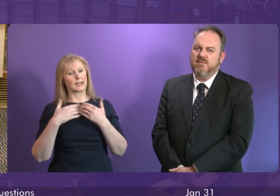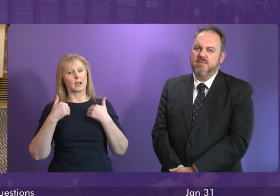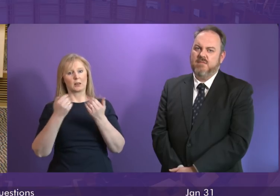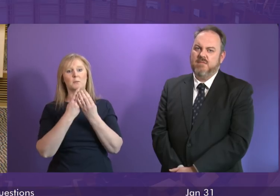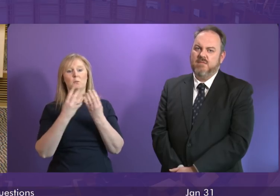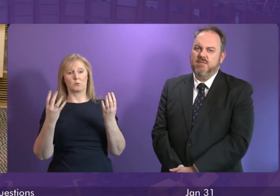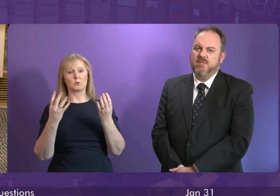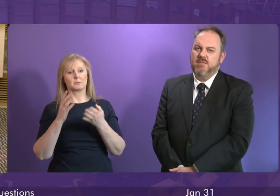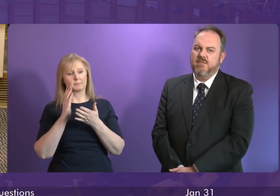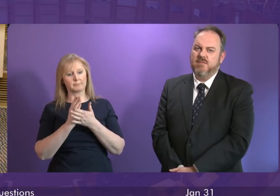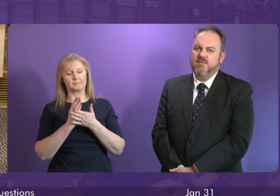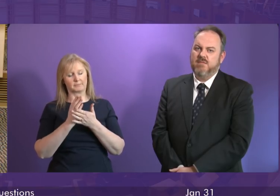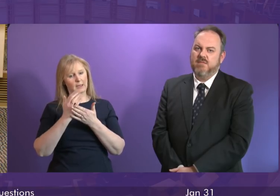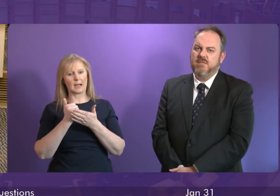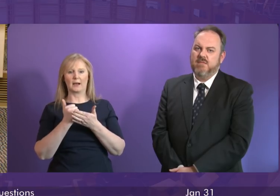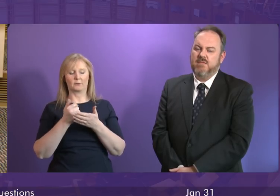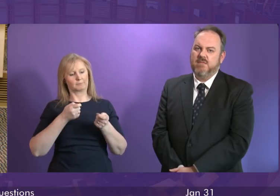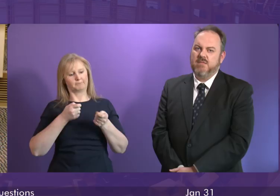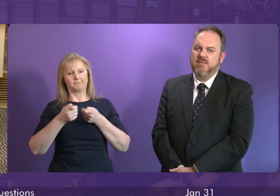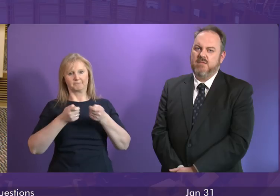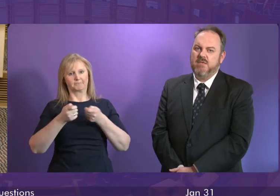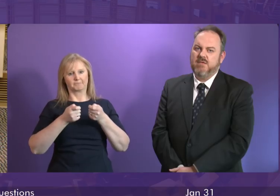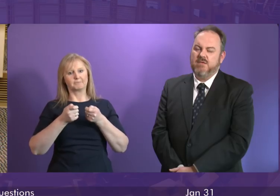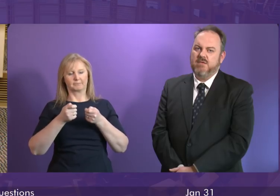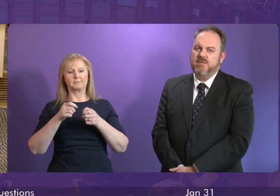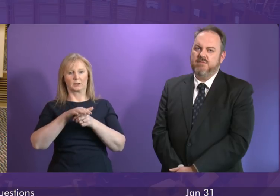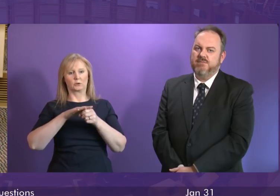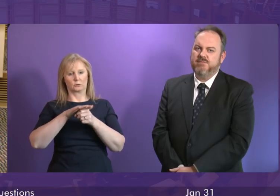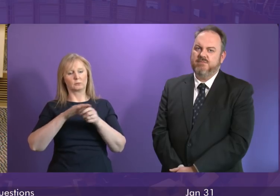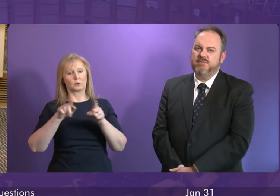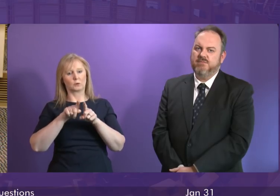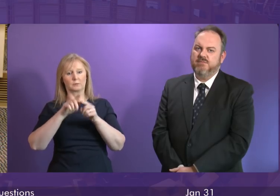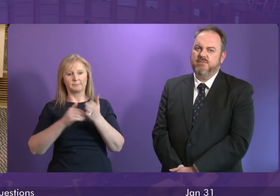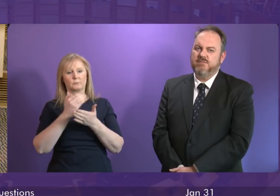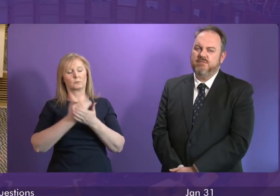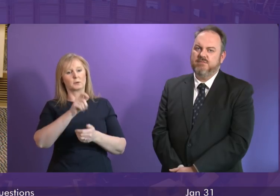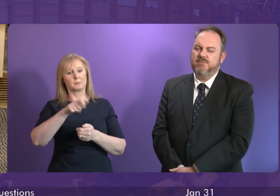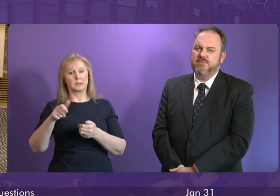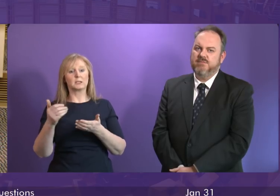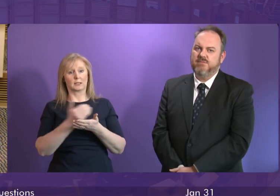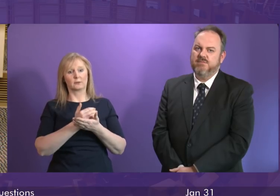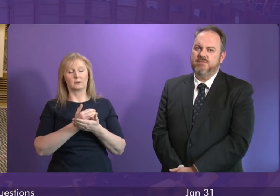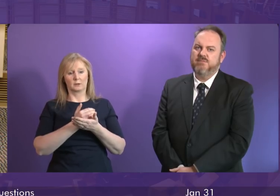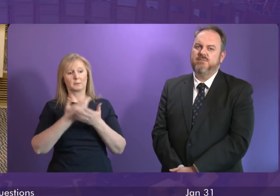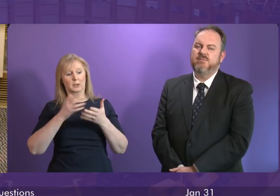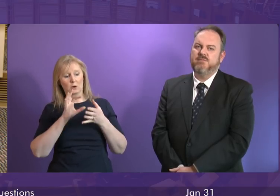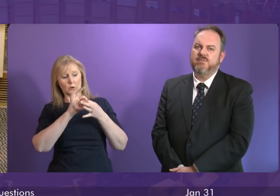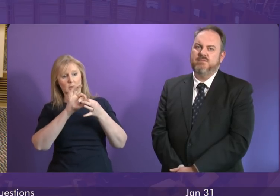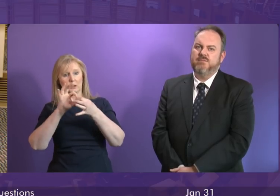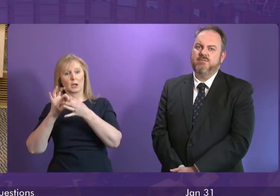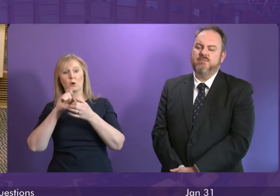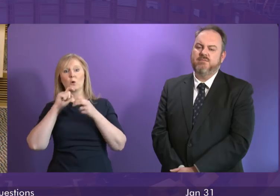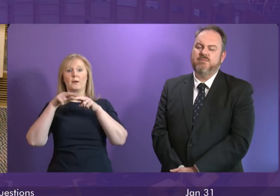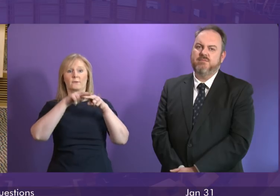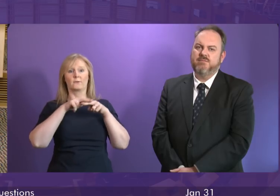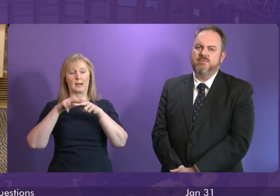taking all necessary steps to manage this incident and ensure patient safety. They've been in contact with affected families as well as